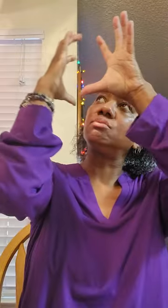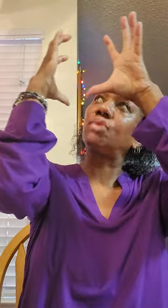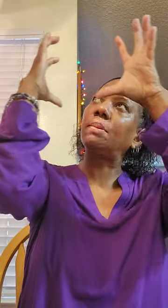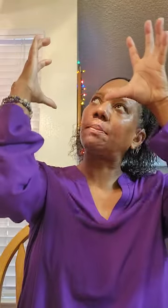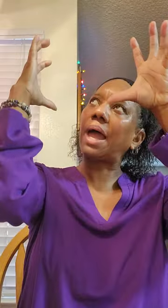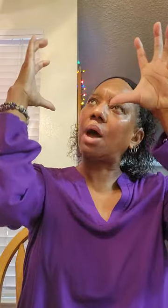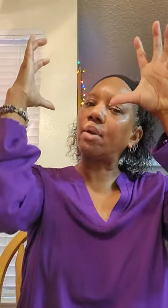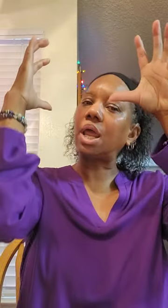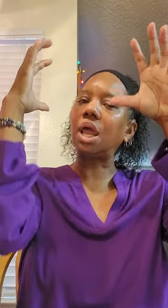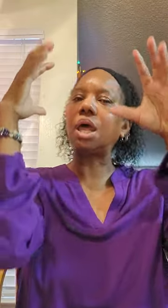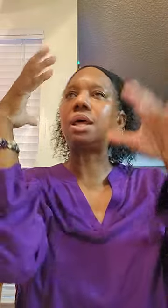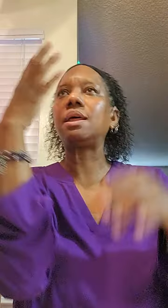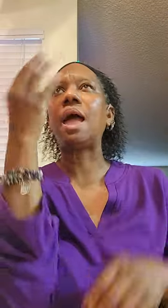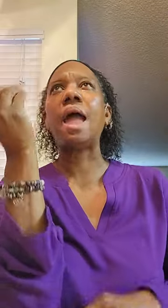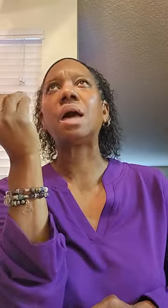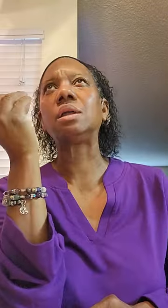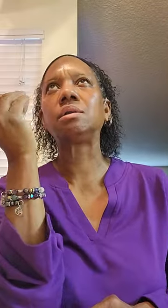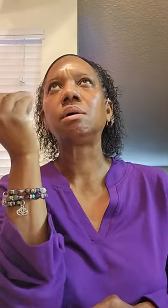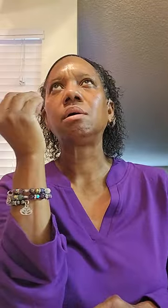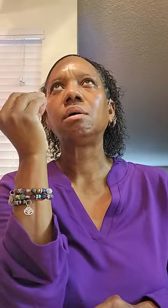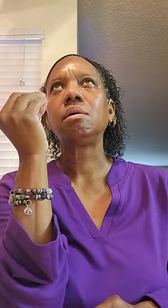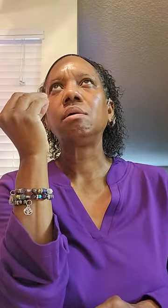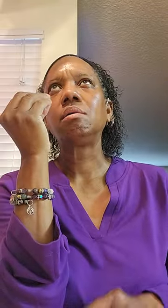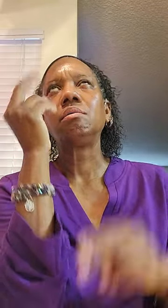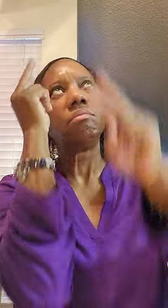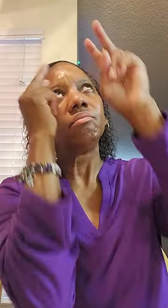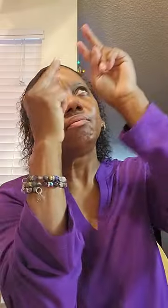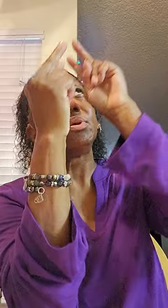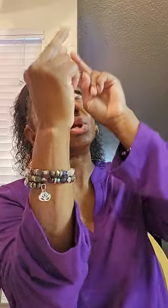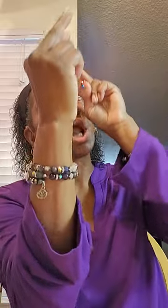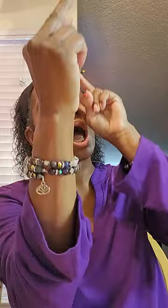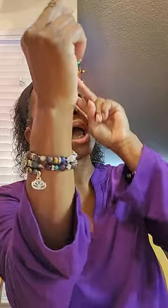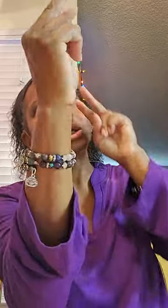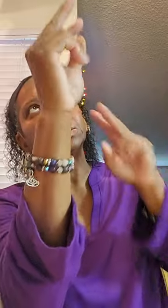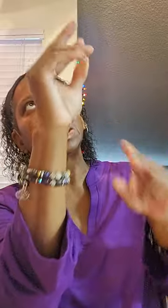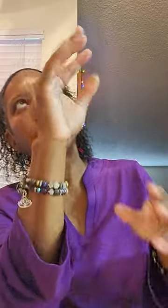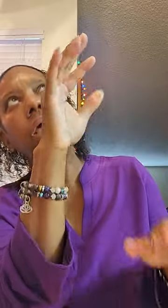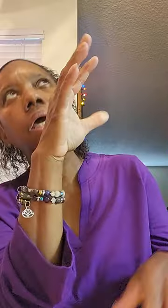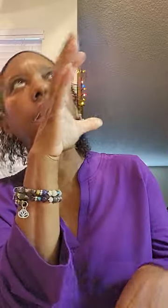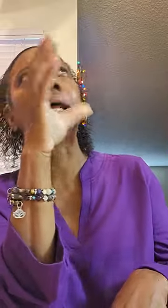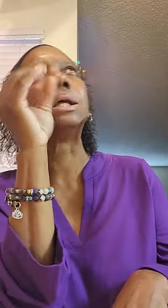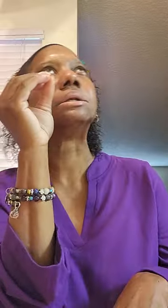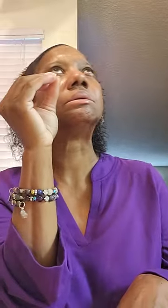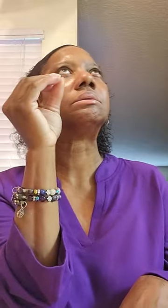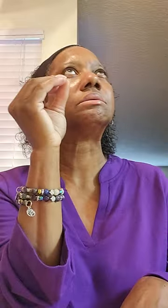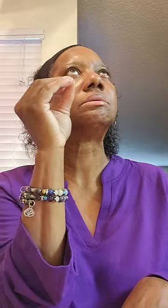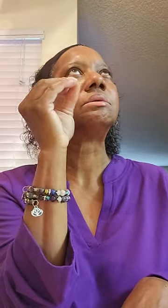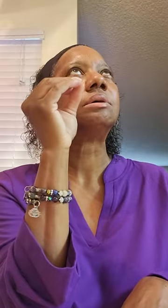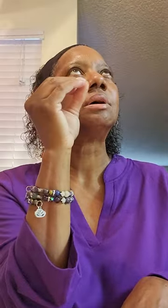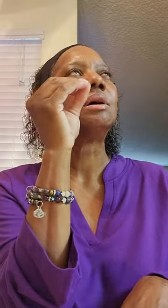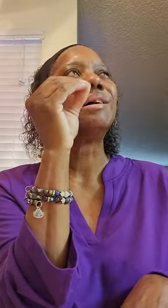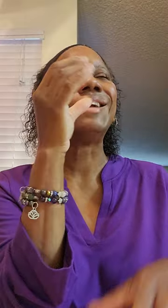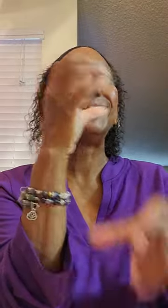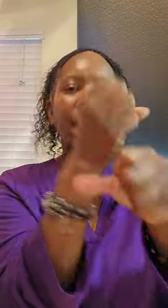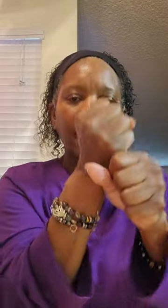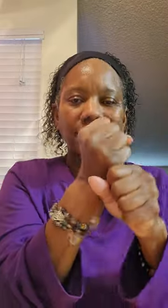dream about it and fertilize it. It takes